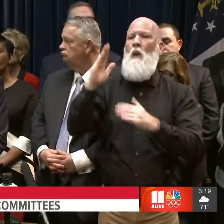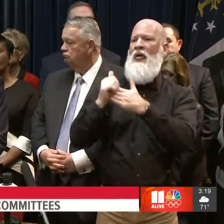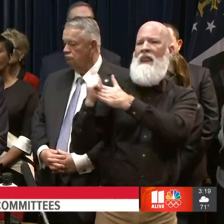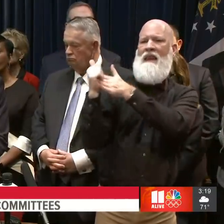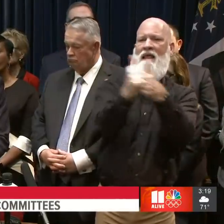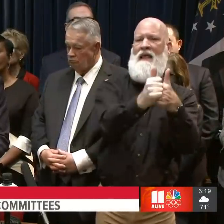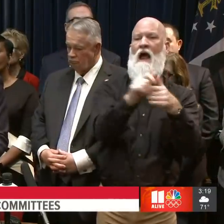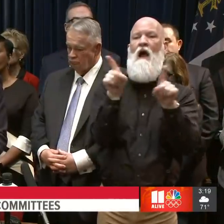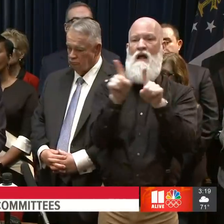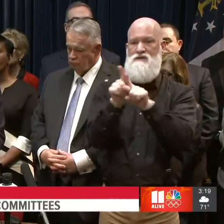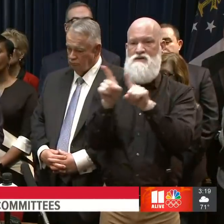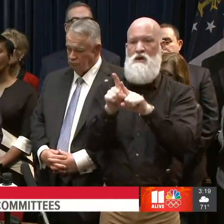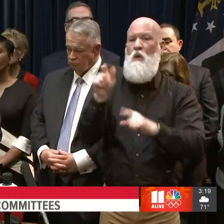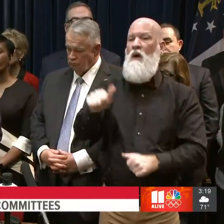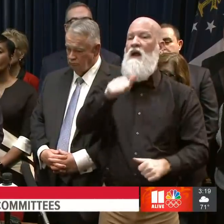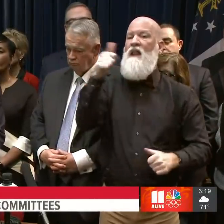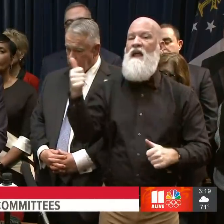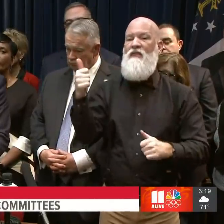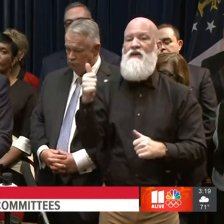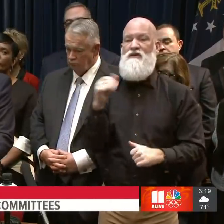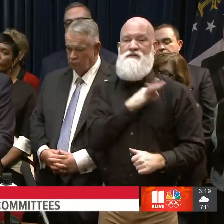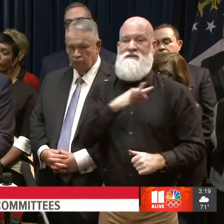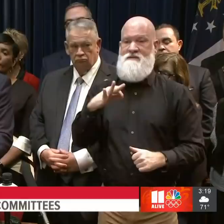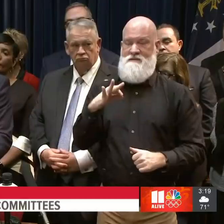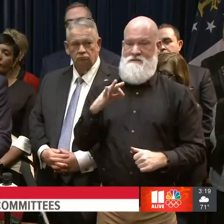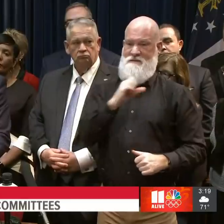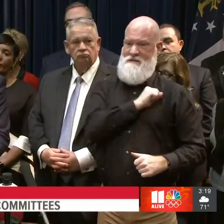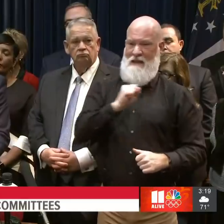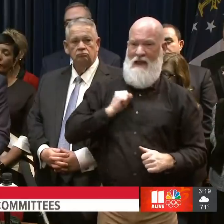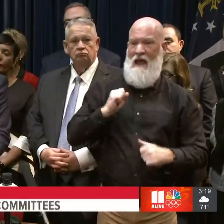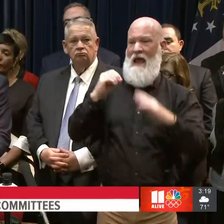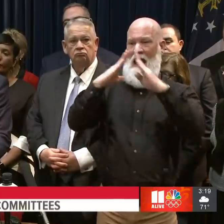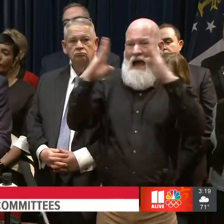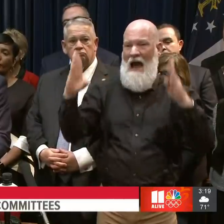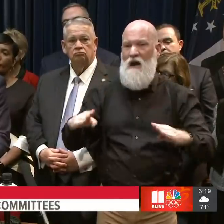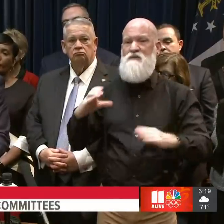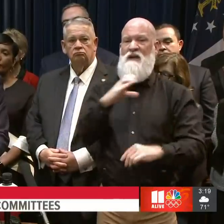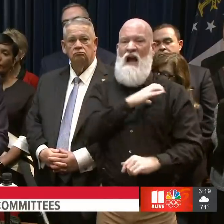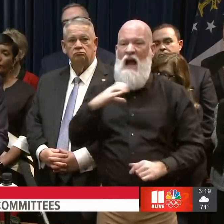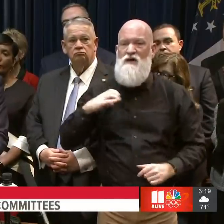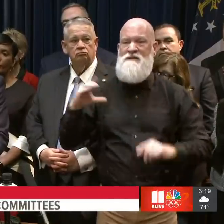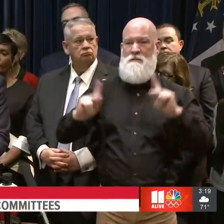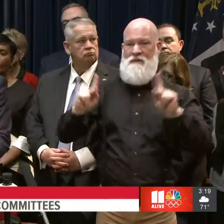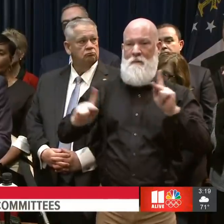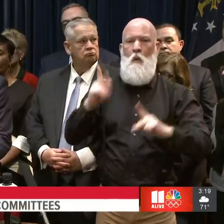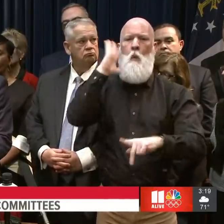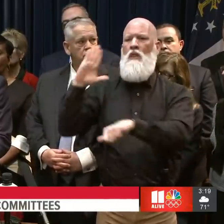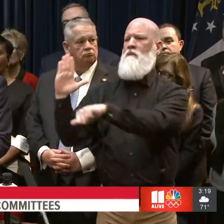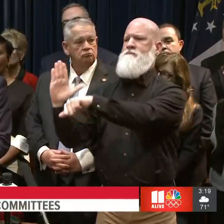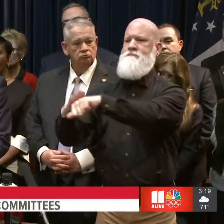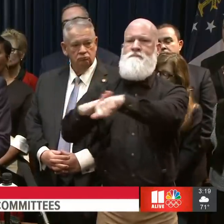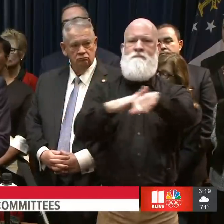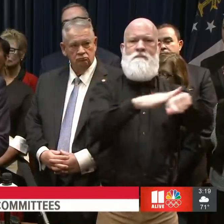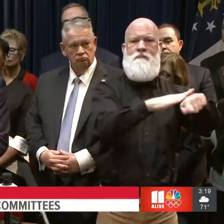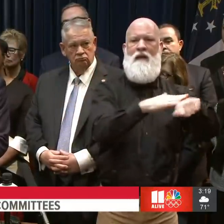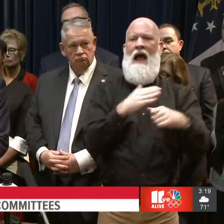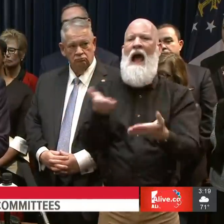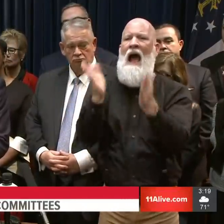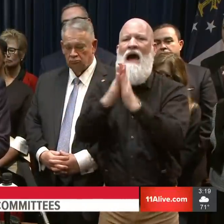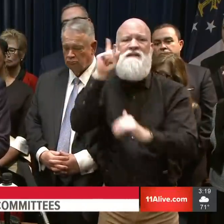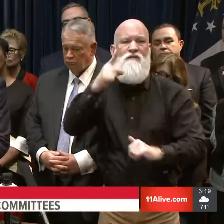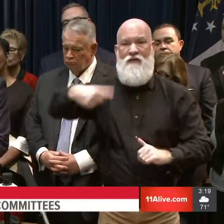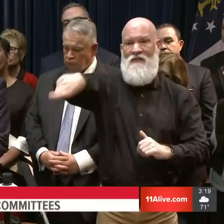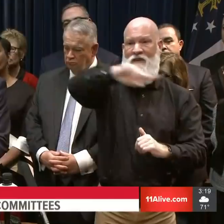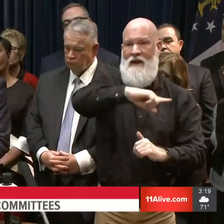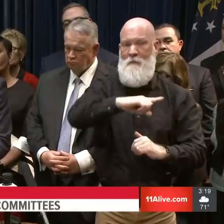physicians to serve on this important committee. Lastly, I'm creating a committee to advocate for an especially vulnerable part of our